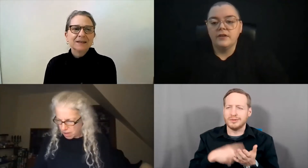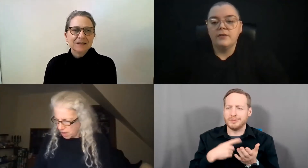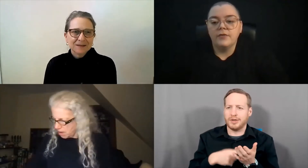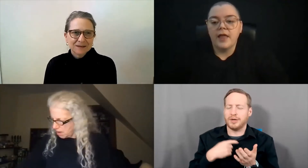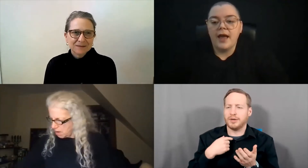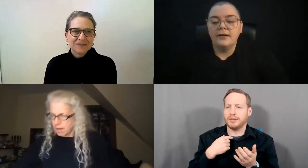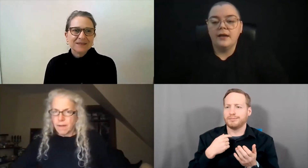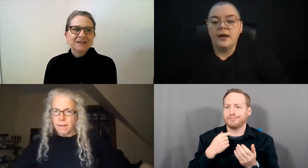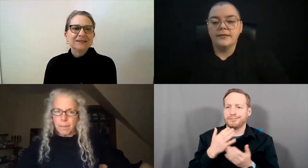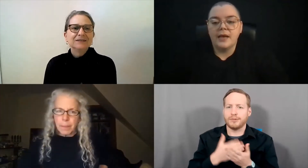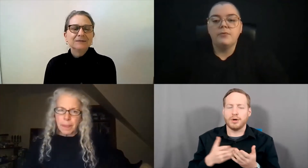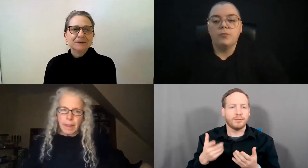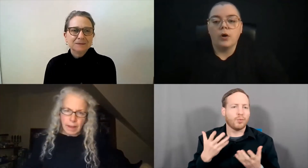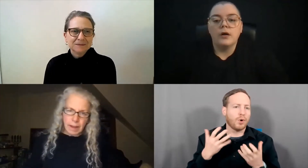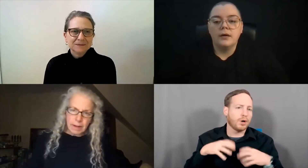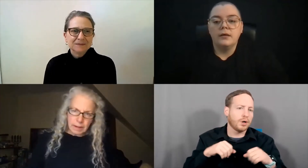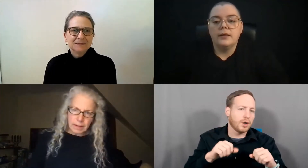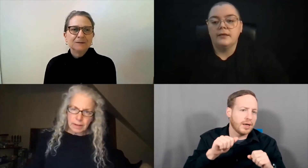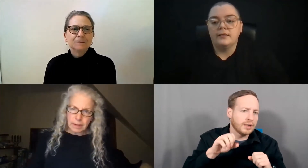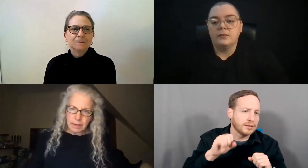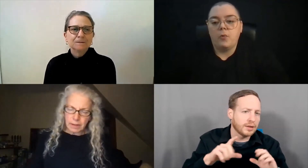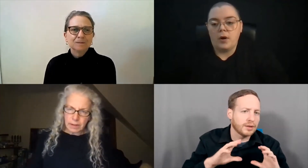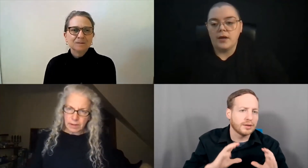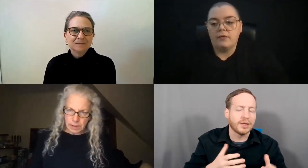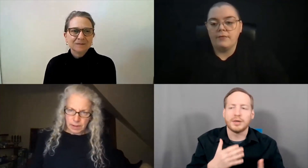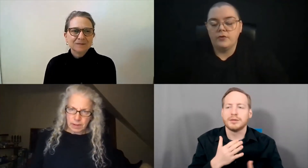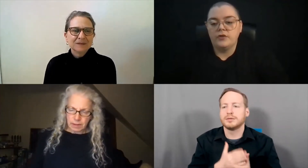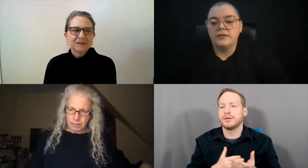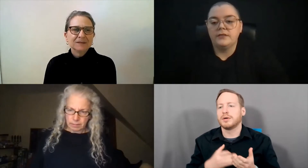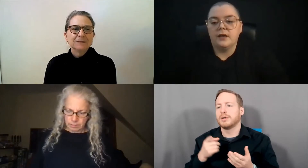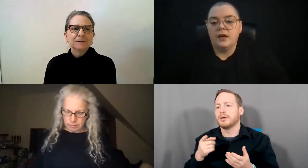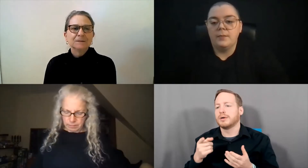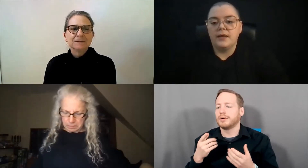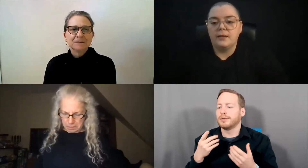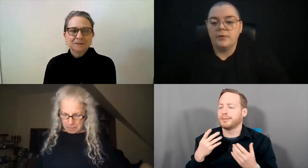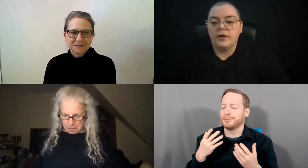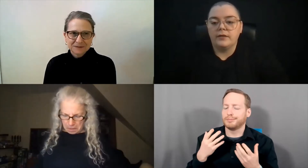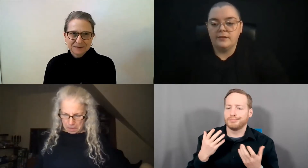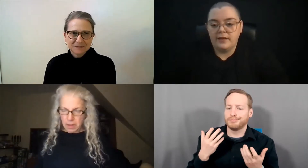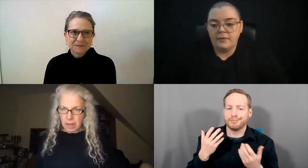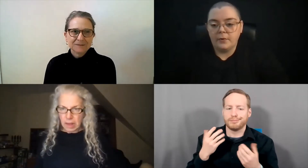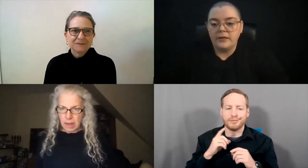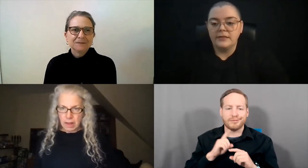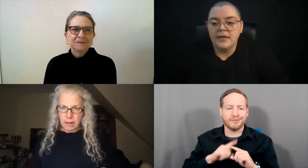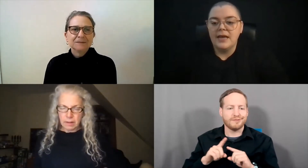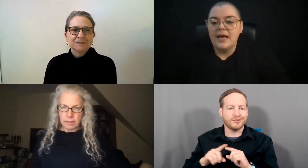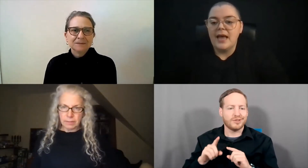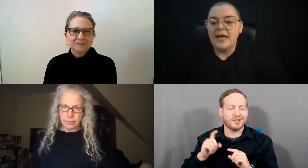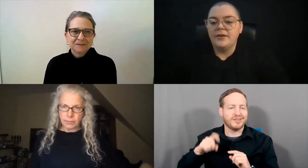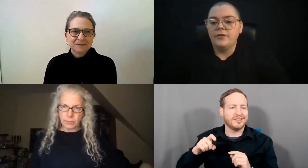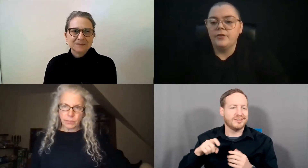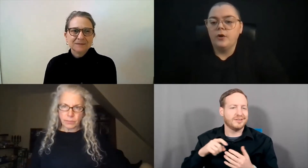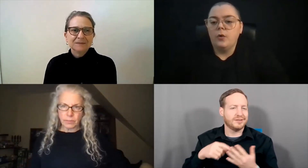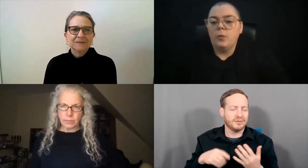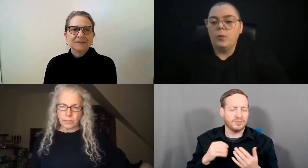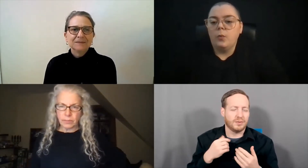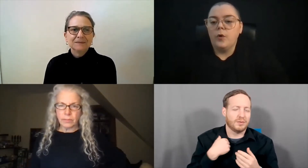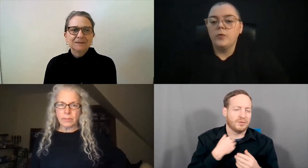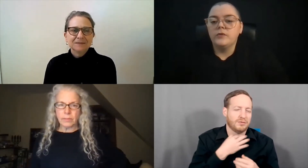for that type of work in supporting refugees and immigrants, deaf immigrants, and